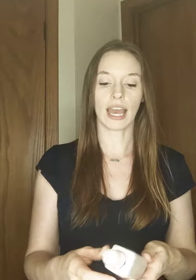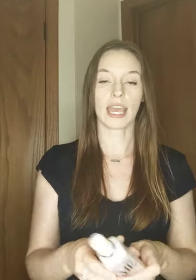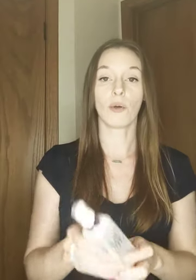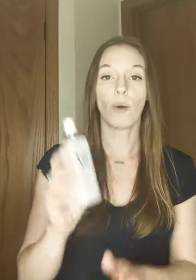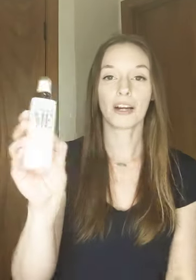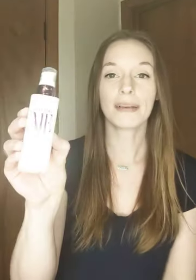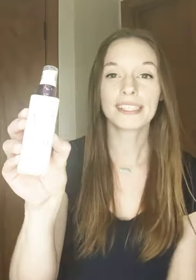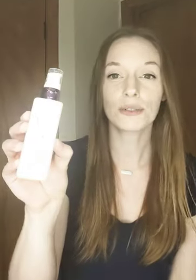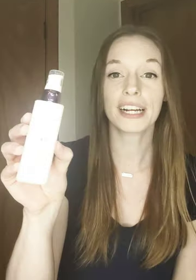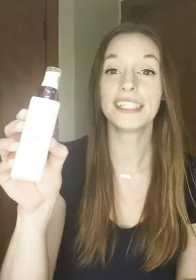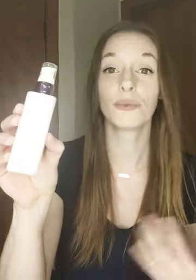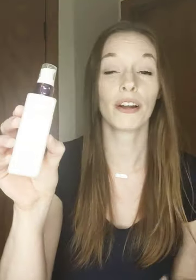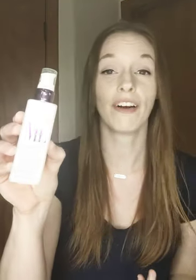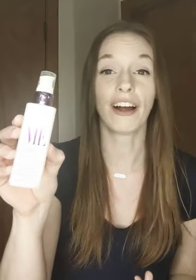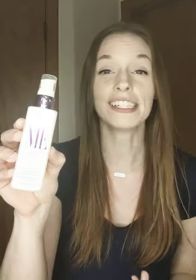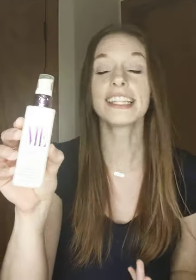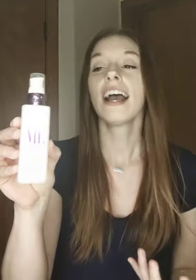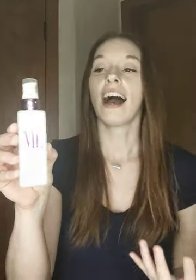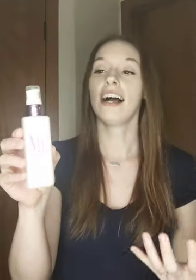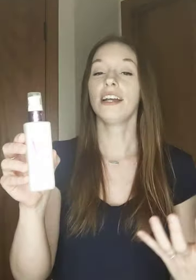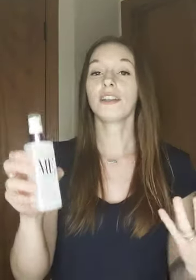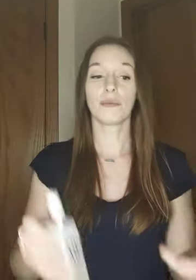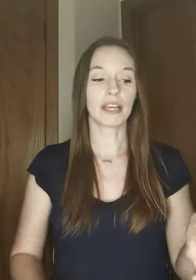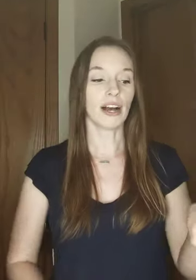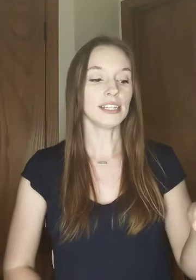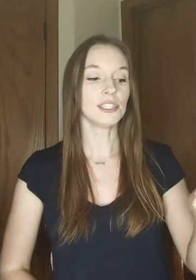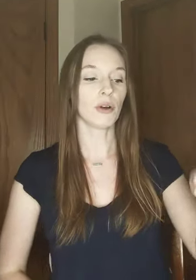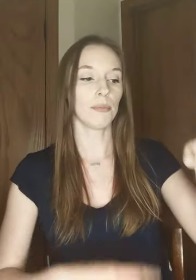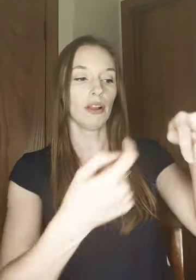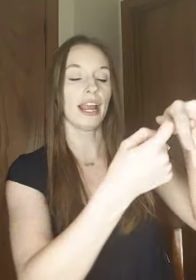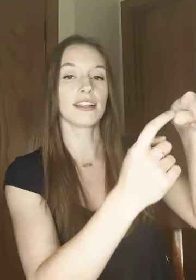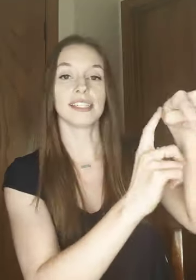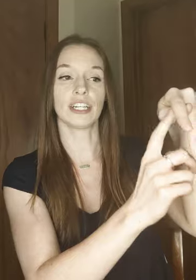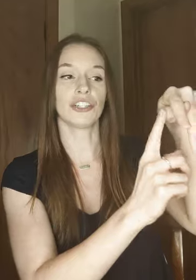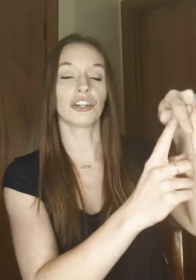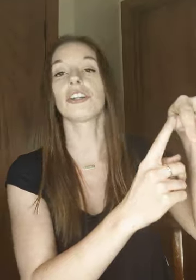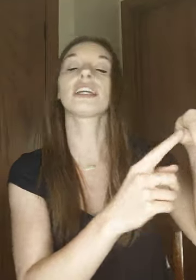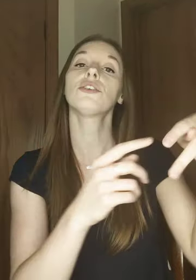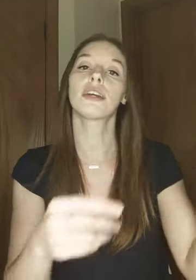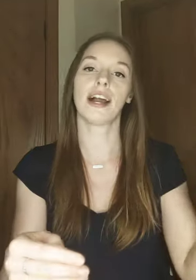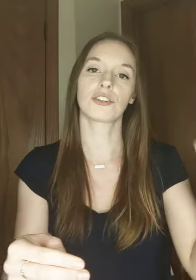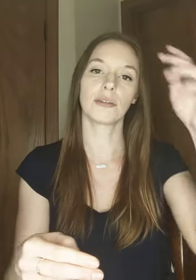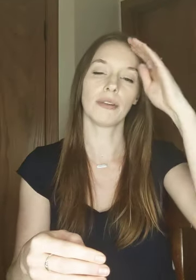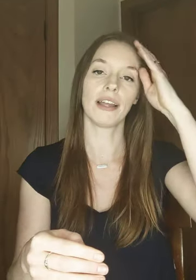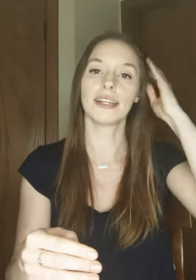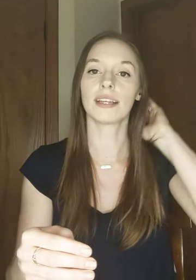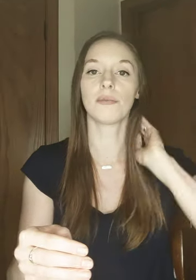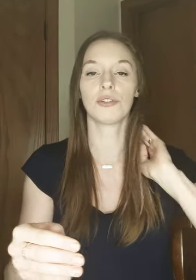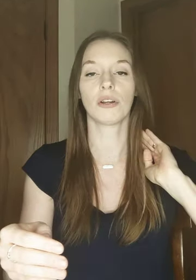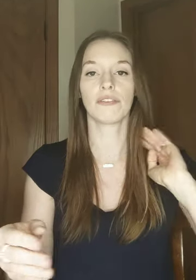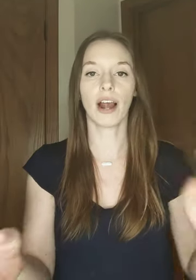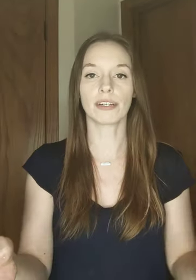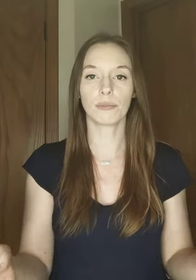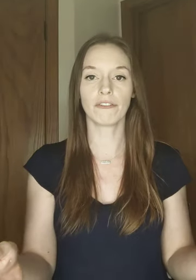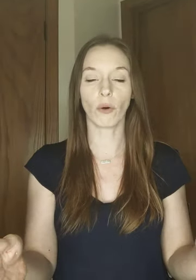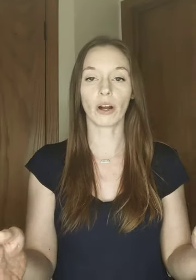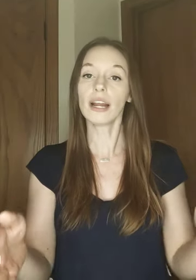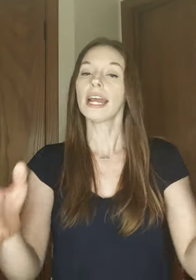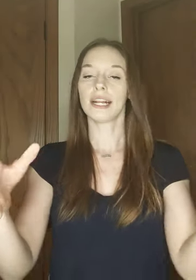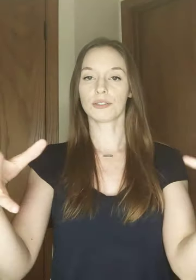a water-based lubricants one of ours I because you are applying this internally you can actually apply this up to 24 hours before and